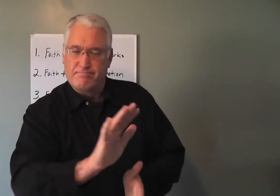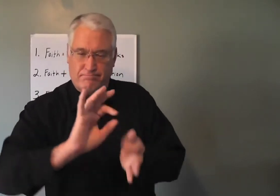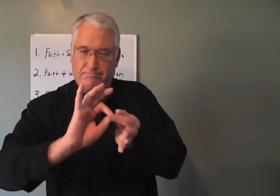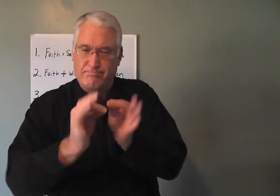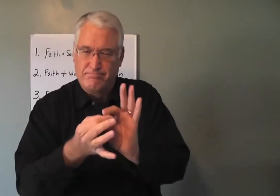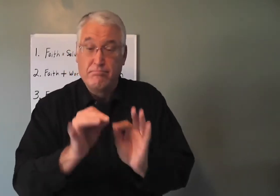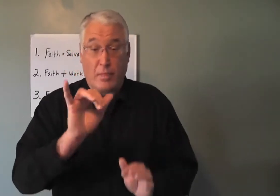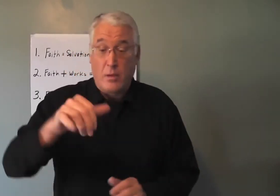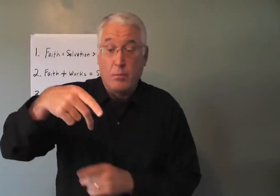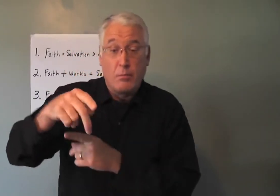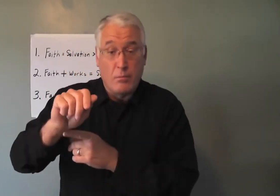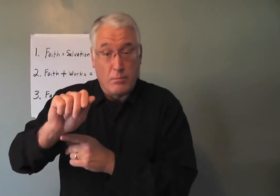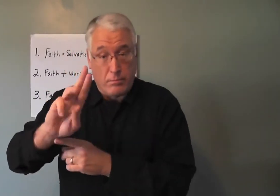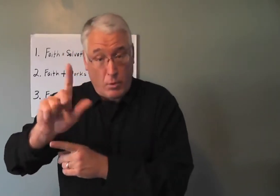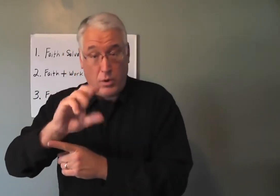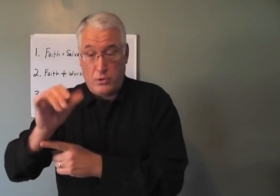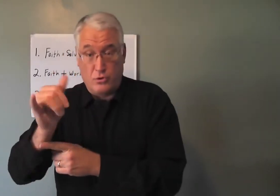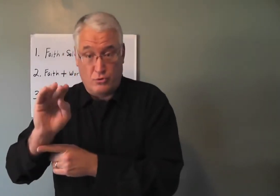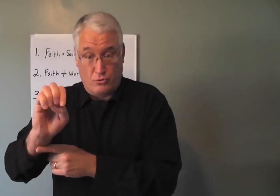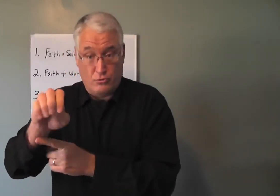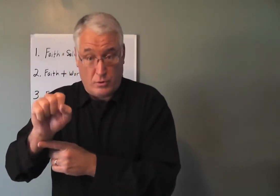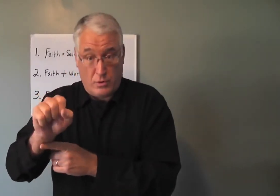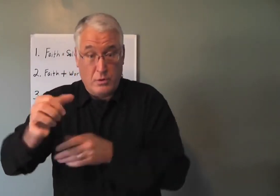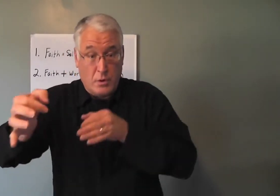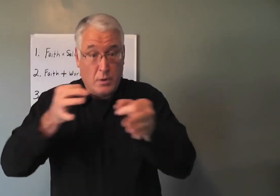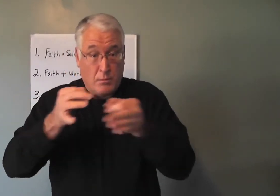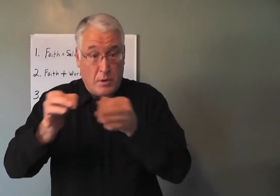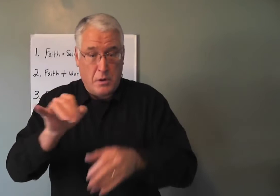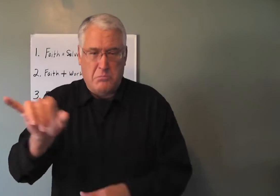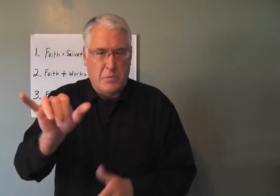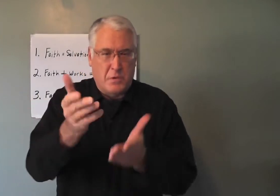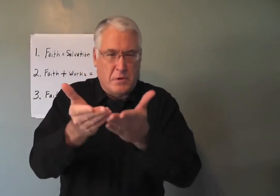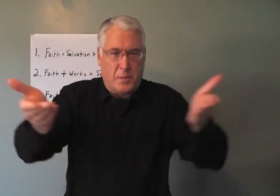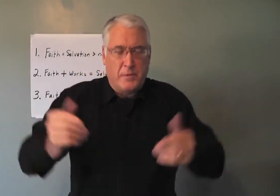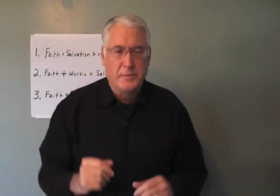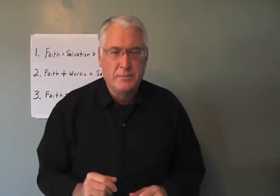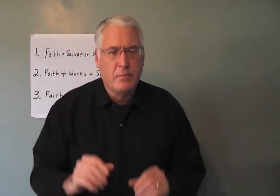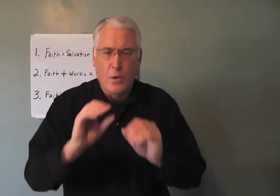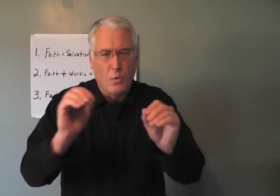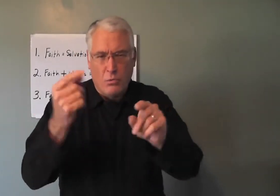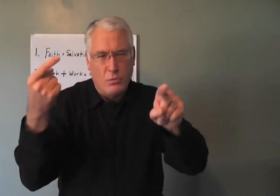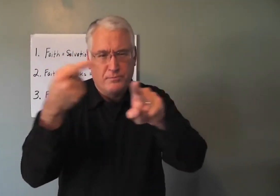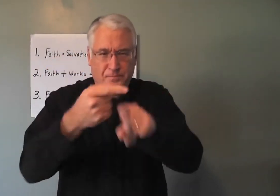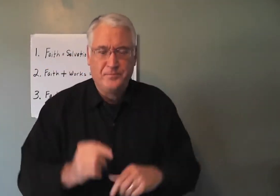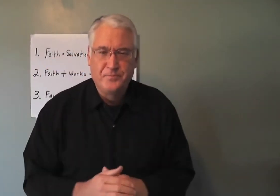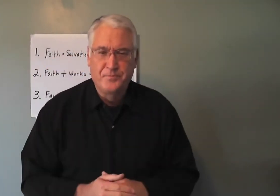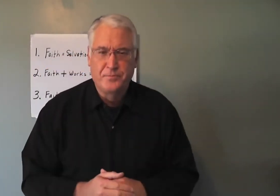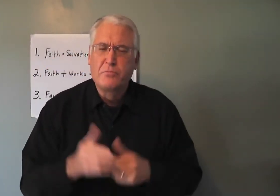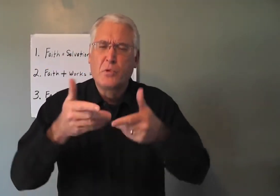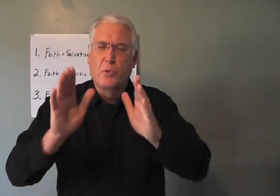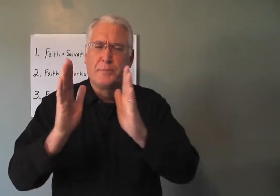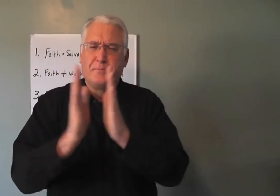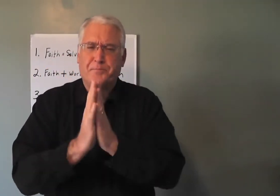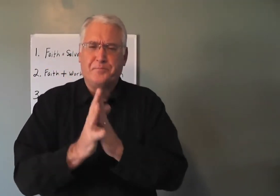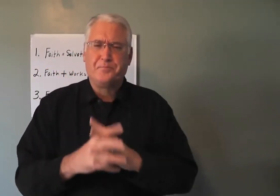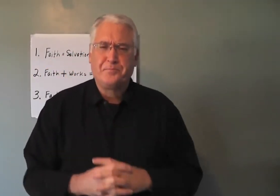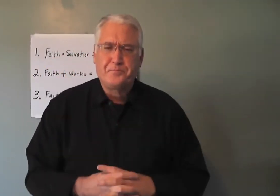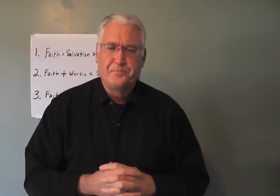biblical interpretation. Paul and James, they are explaining the same thing. There's no contradiction. First, let's